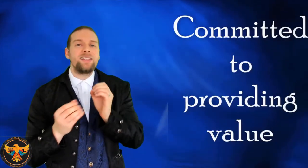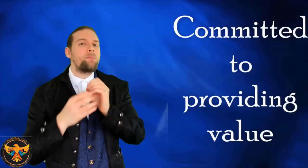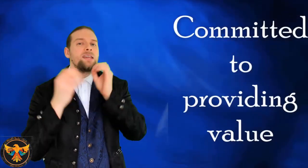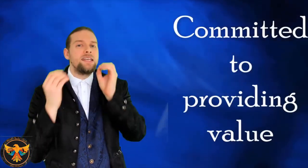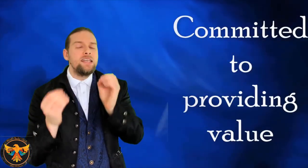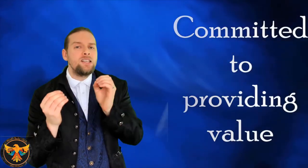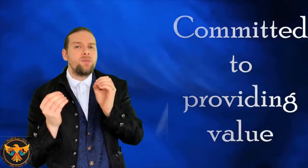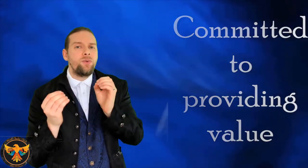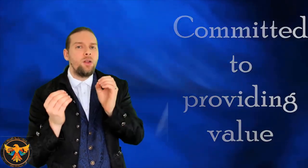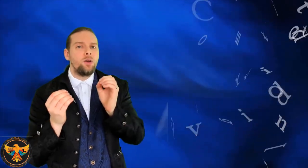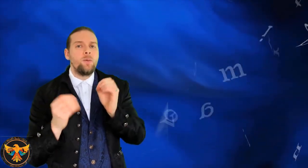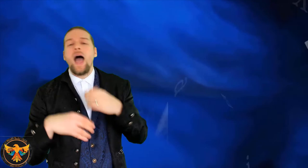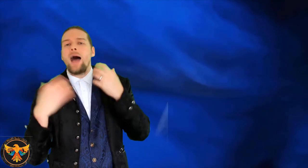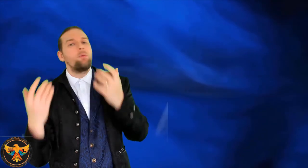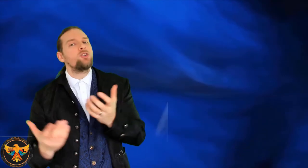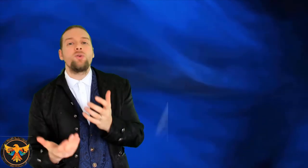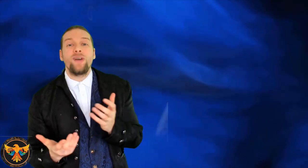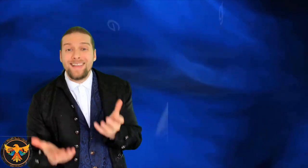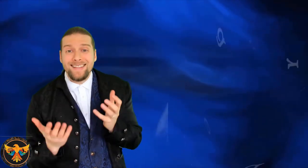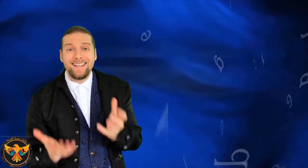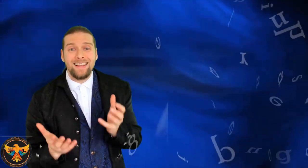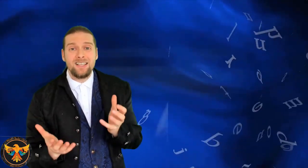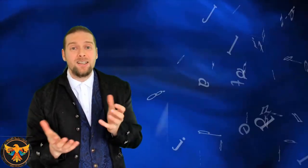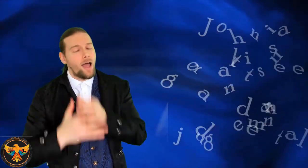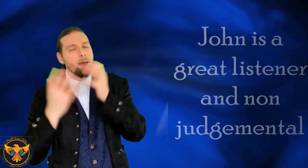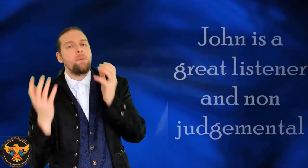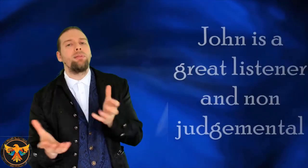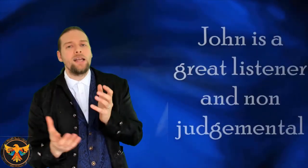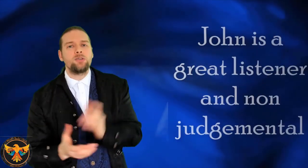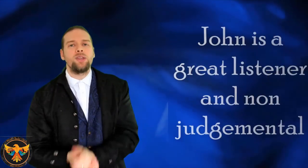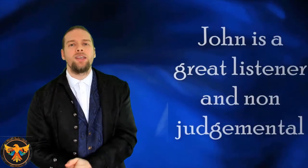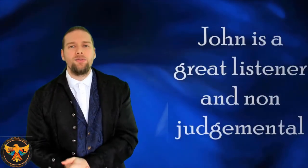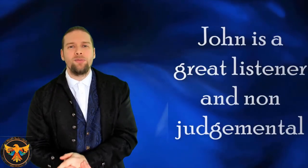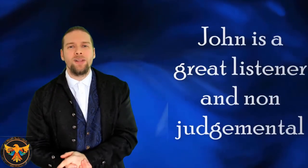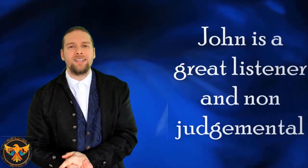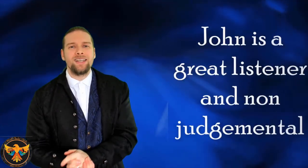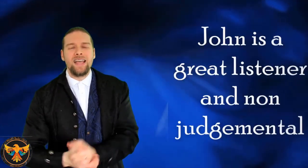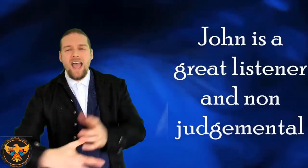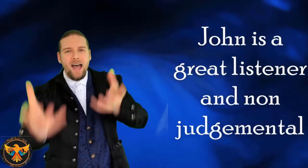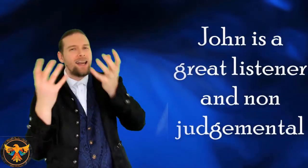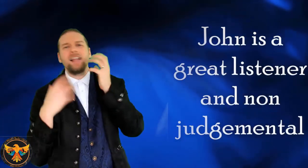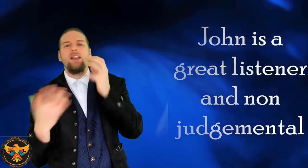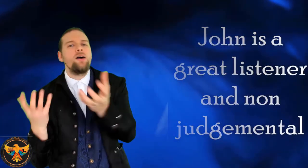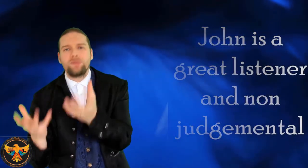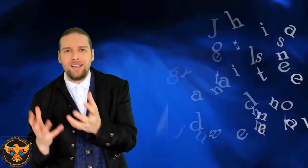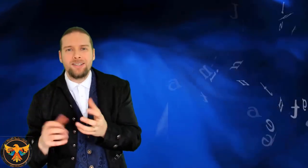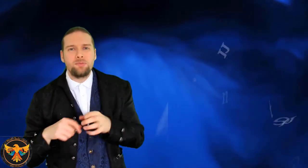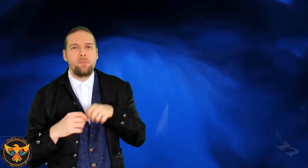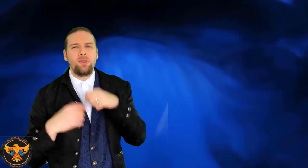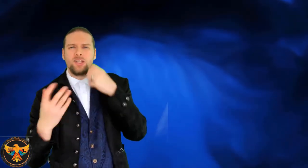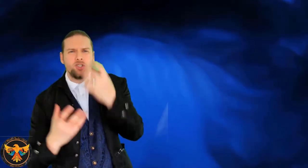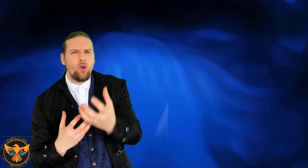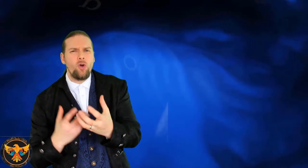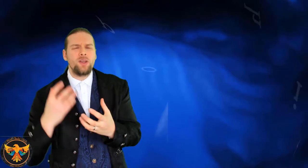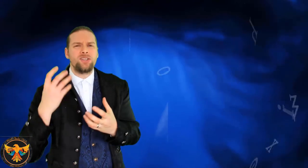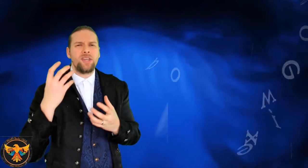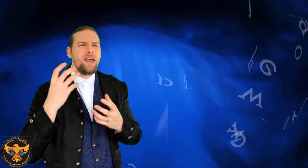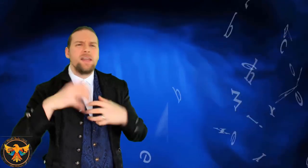-step and easy to follow. I'm also a fantastic listener. I've been blessed with the gift of listening and I love to listen to people, their stories, their